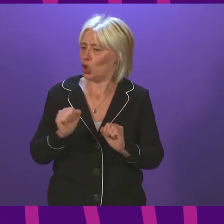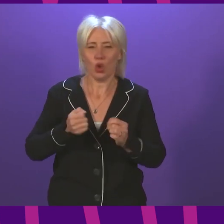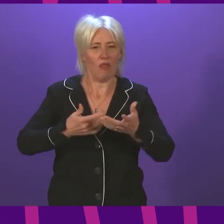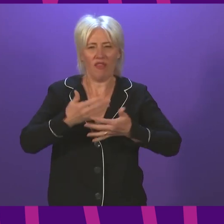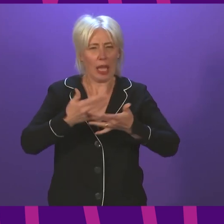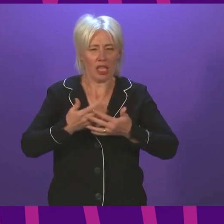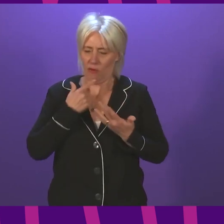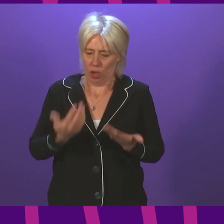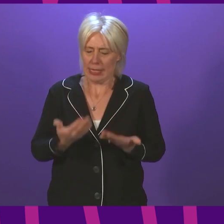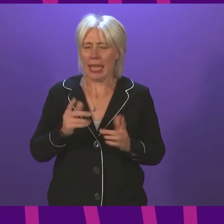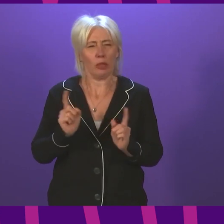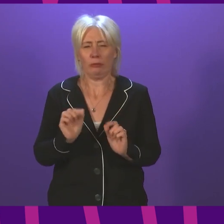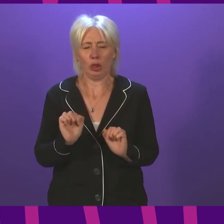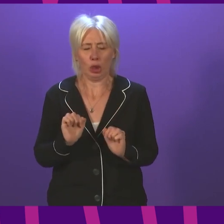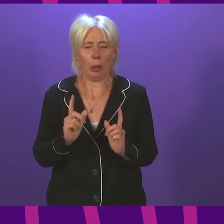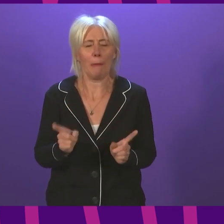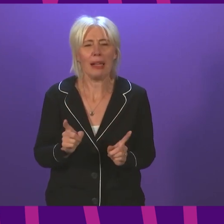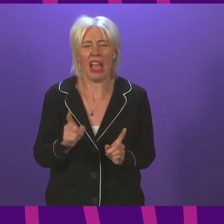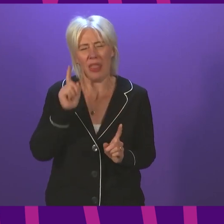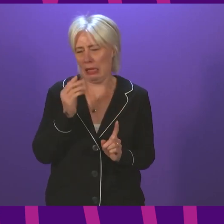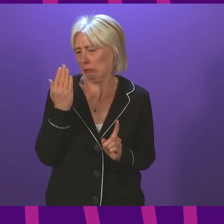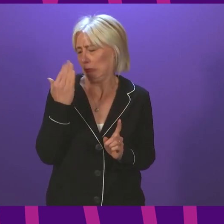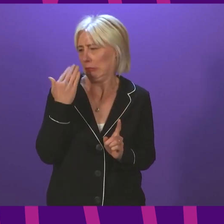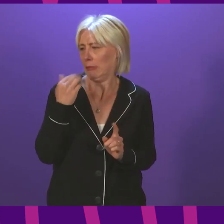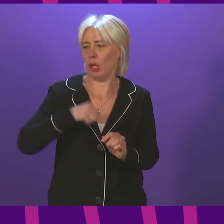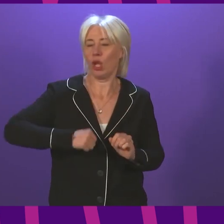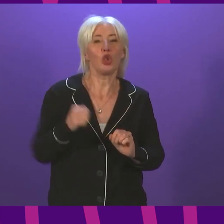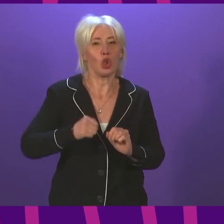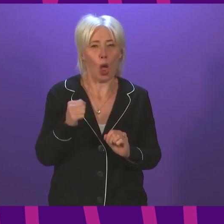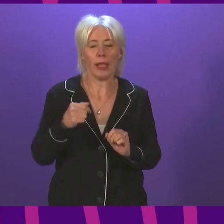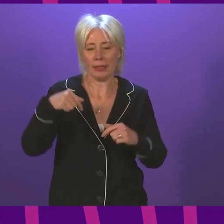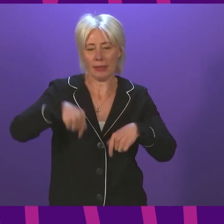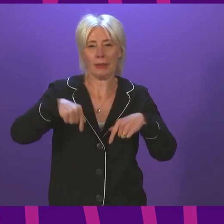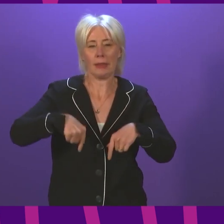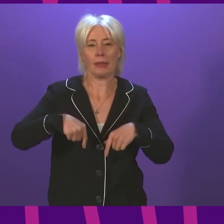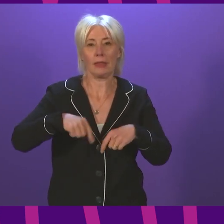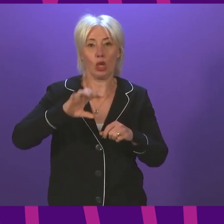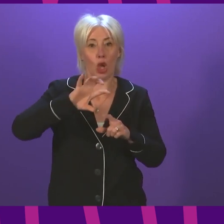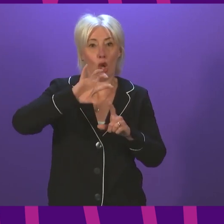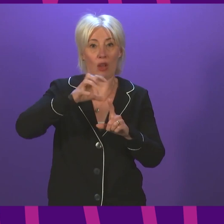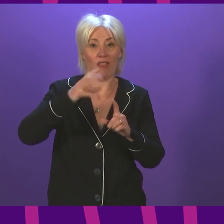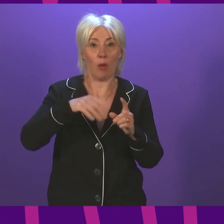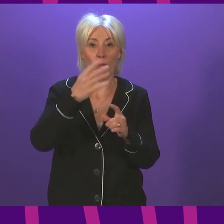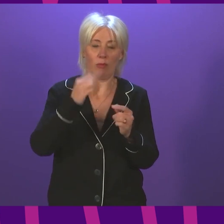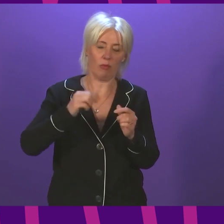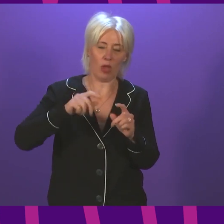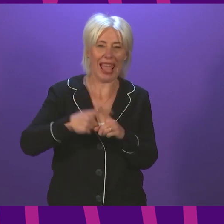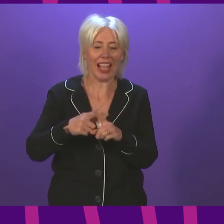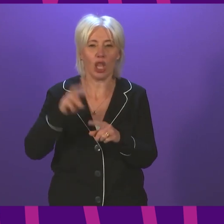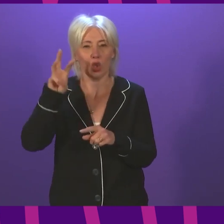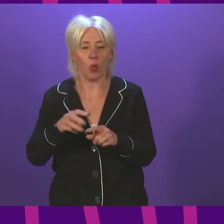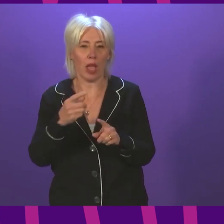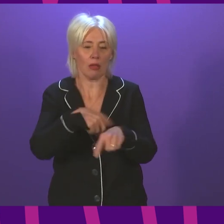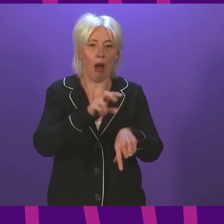me for today, but I think certainly in the last few days, Scotland became the country of all four nations with the highest